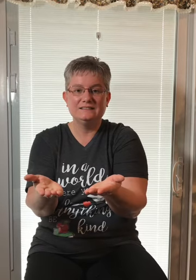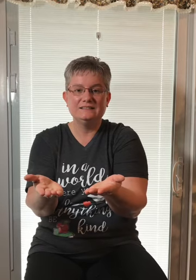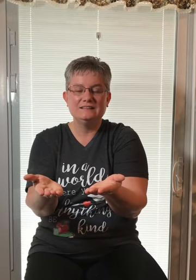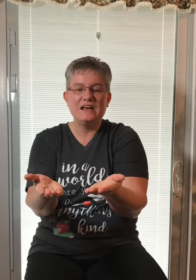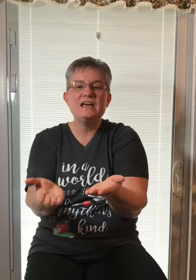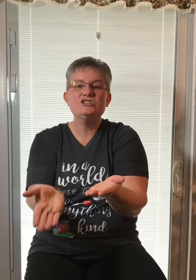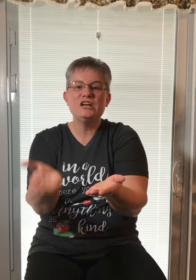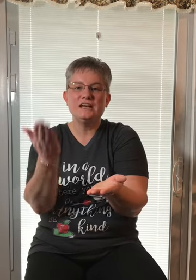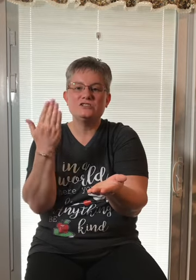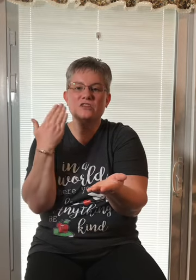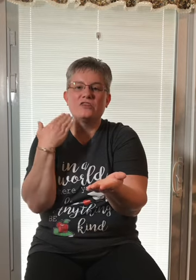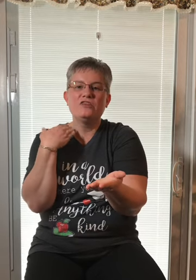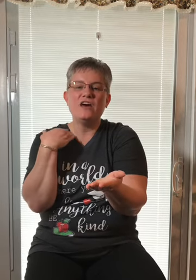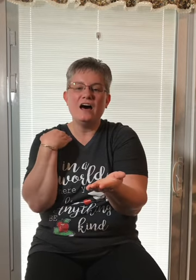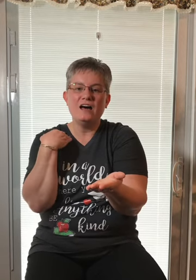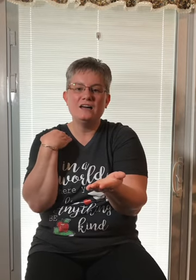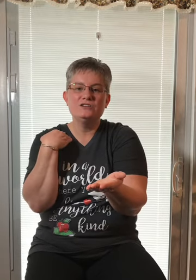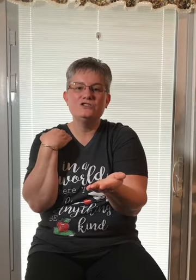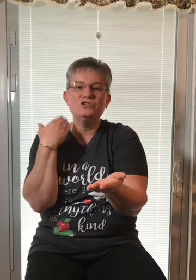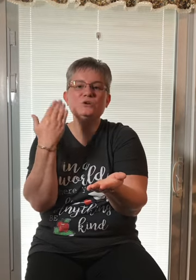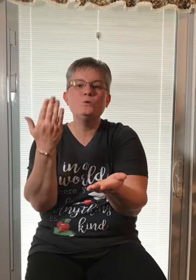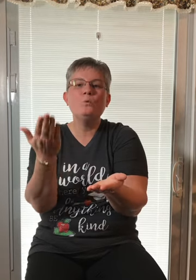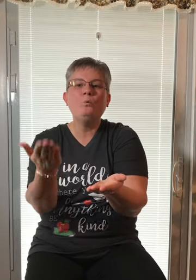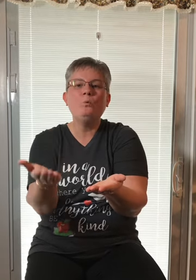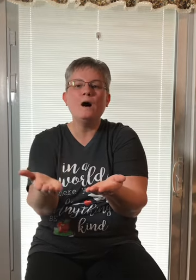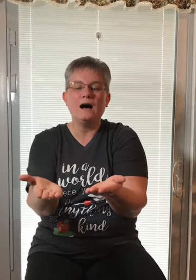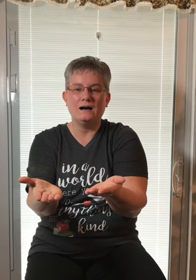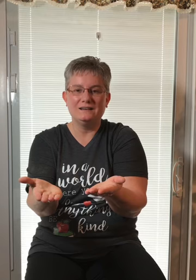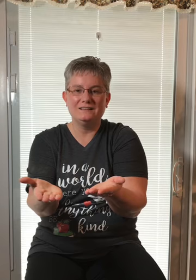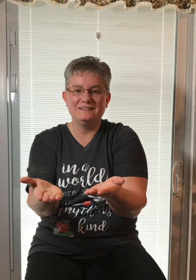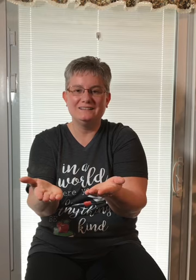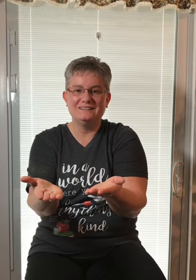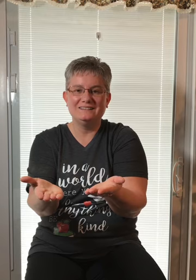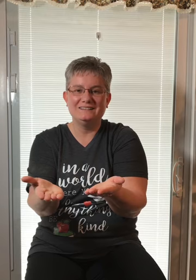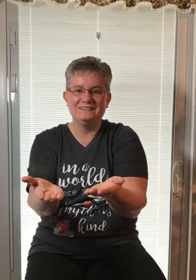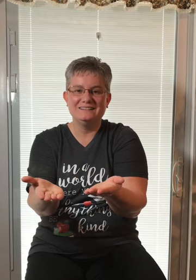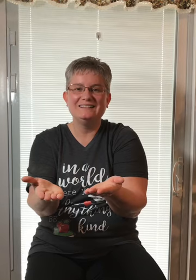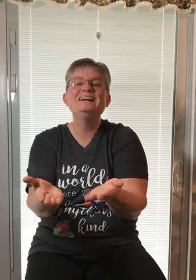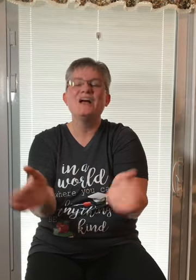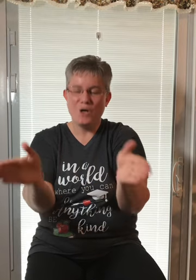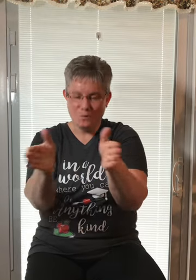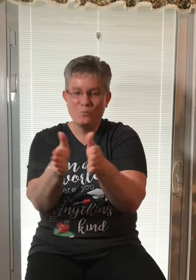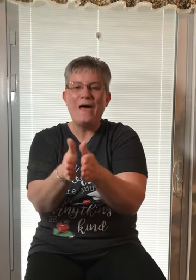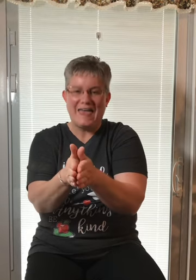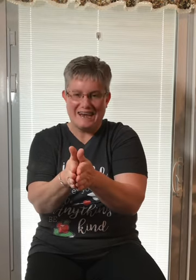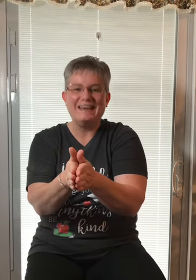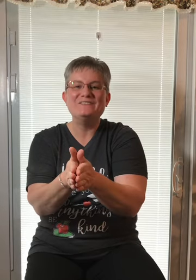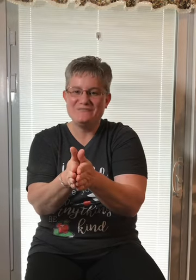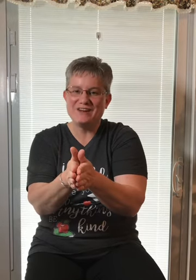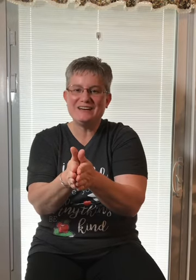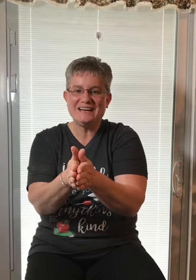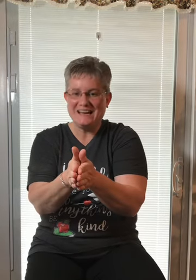Change the to w. When. Very nice.